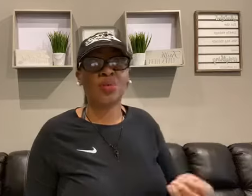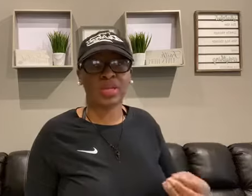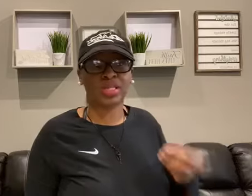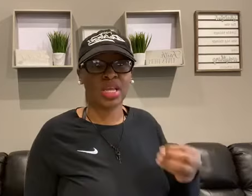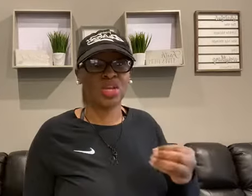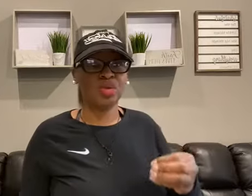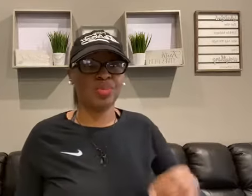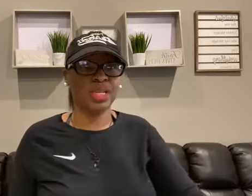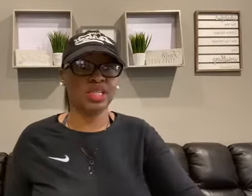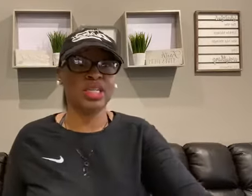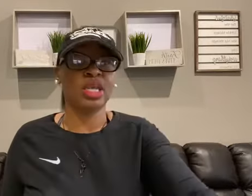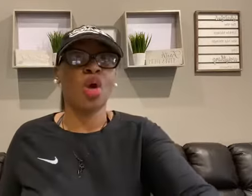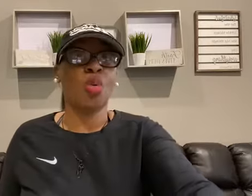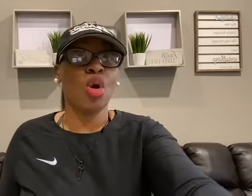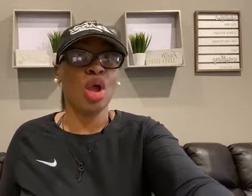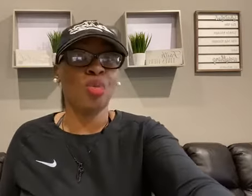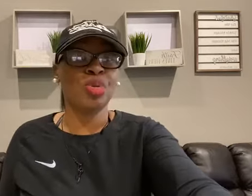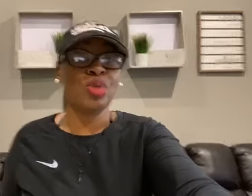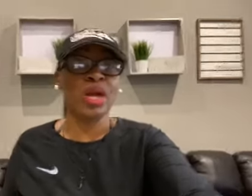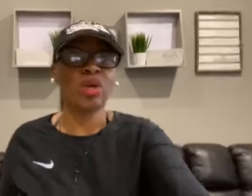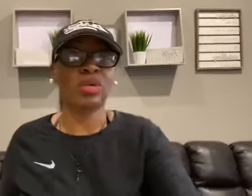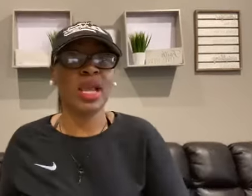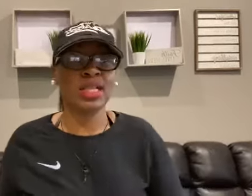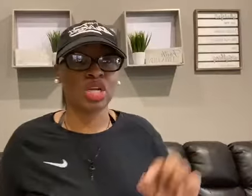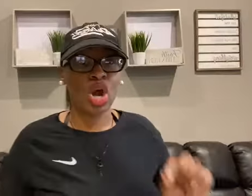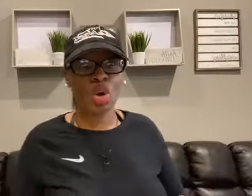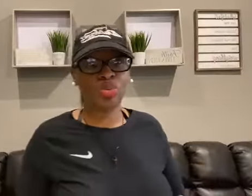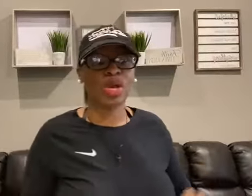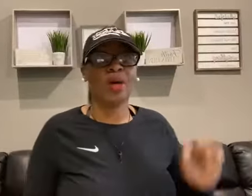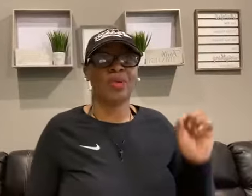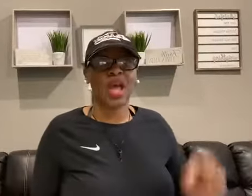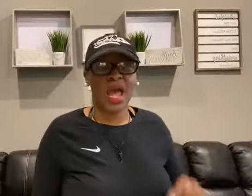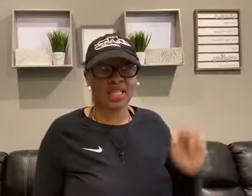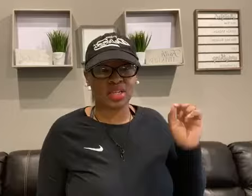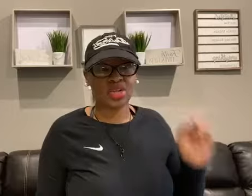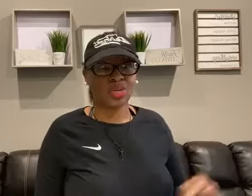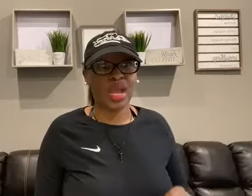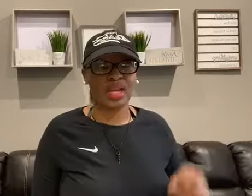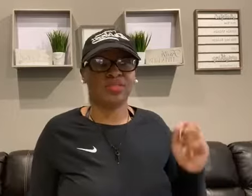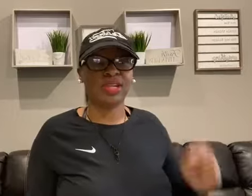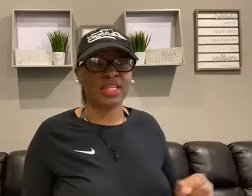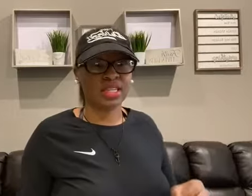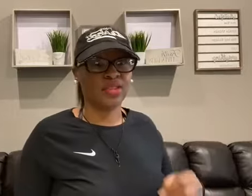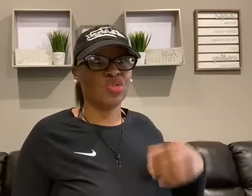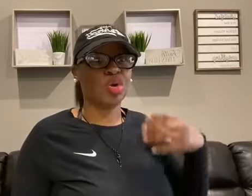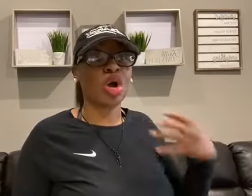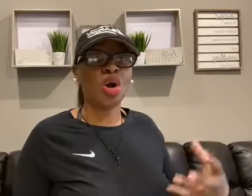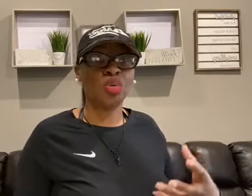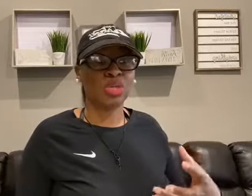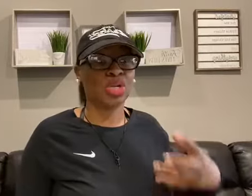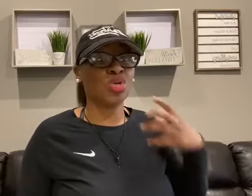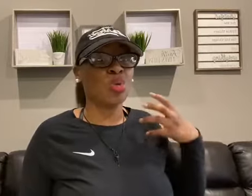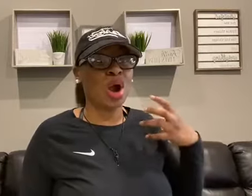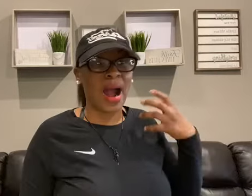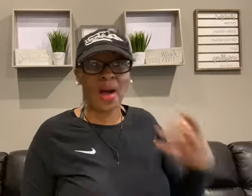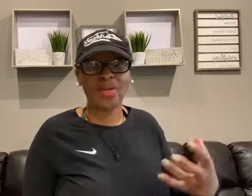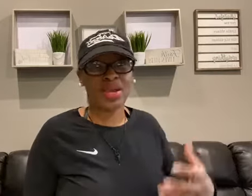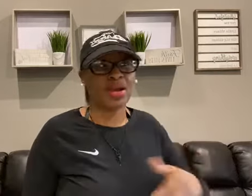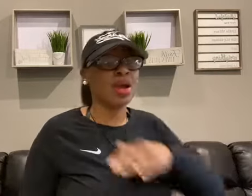focused in your business will help you not only as a coach, but as a creative. Listen, if you're a coach and you are out here